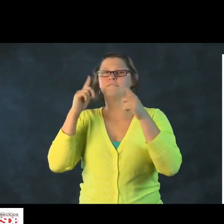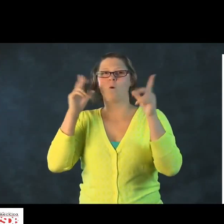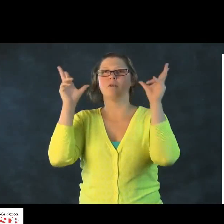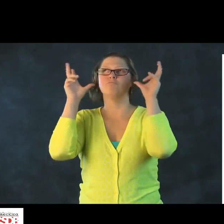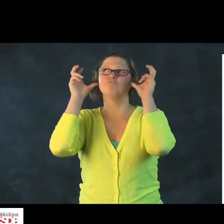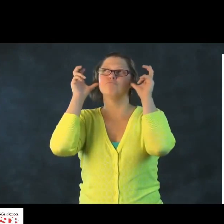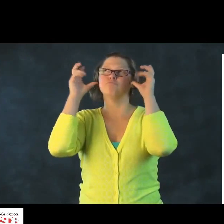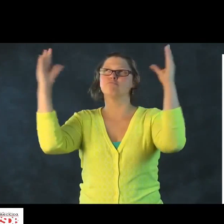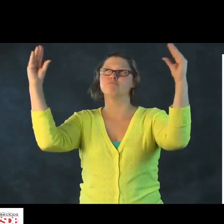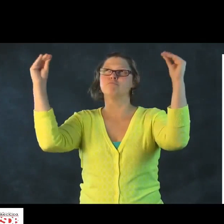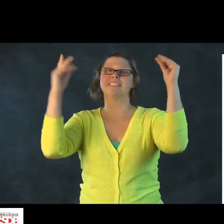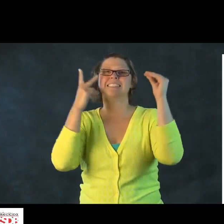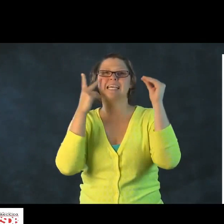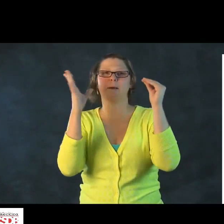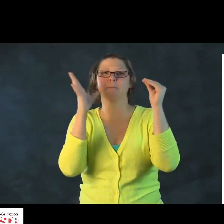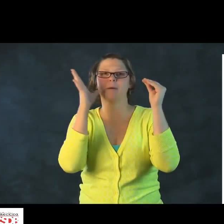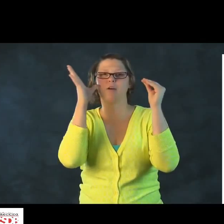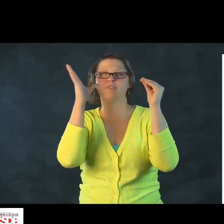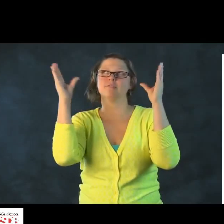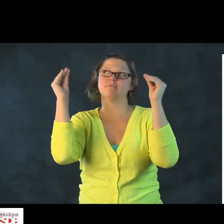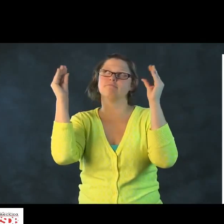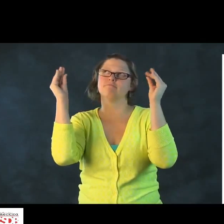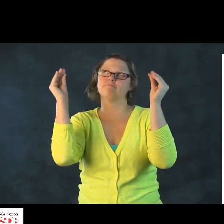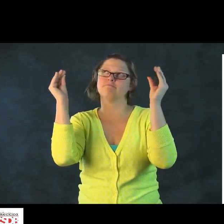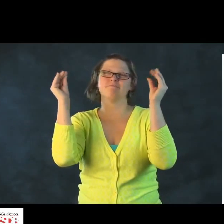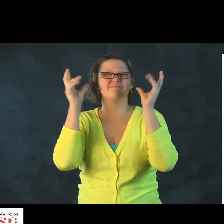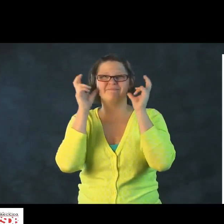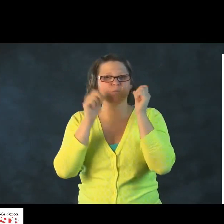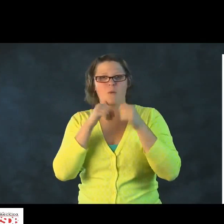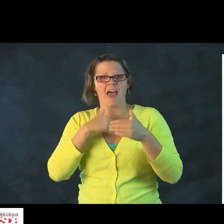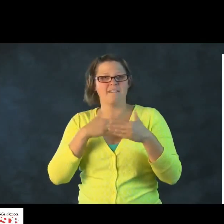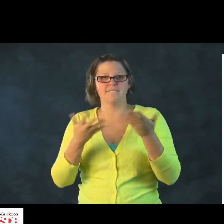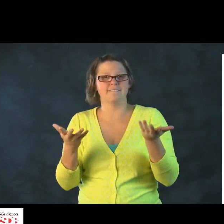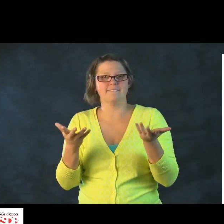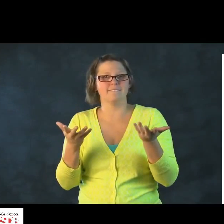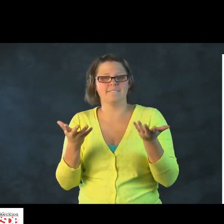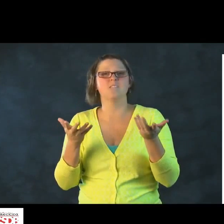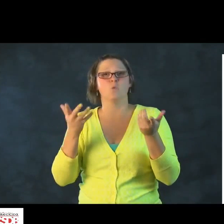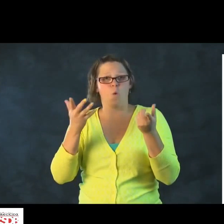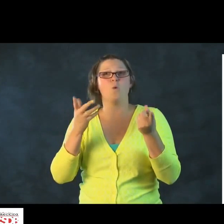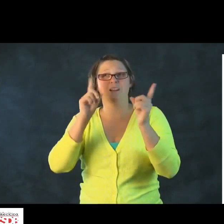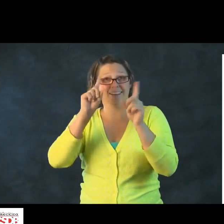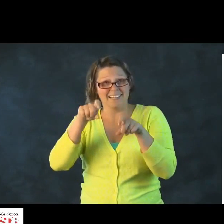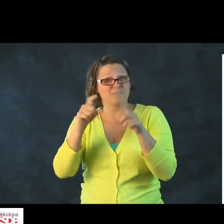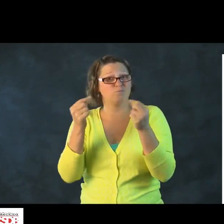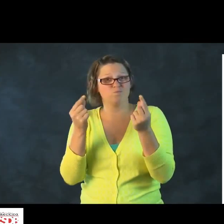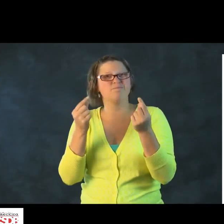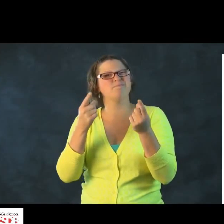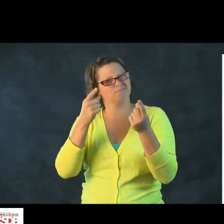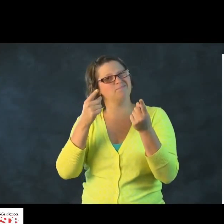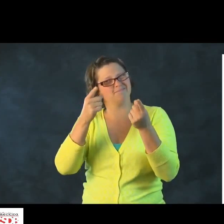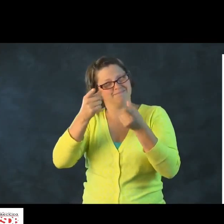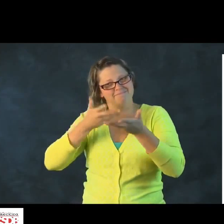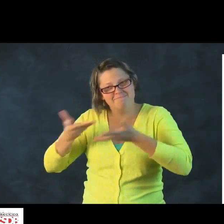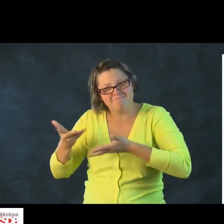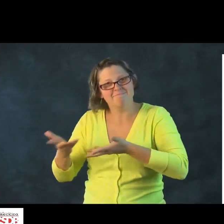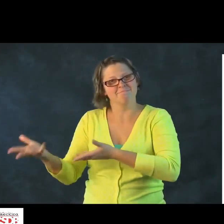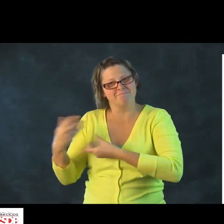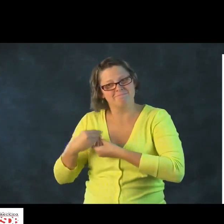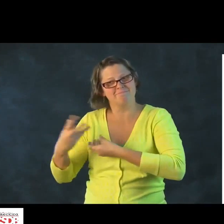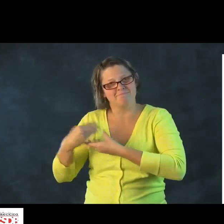Now when it comes to deaf children, they don't have that incidental learning, or if their parents are talking, they're not able to hear that.